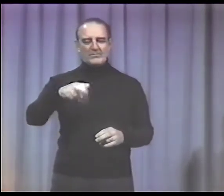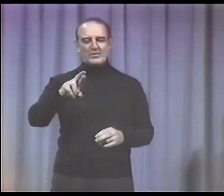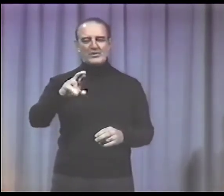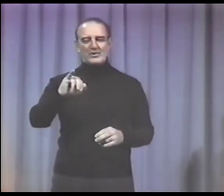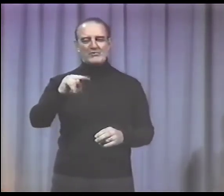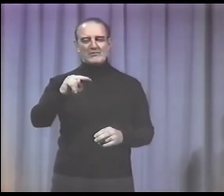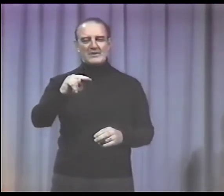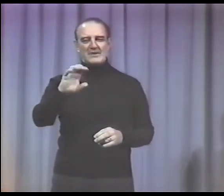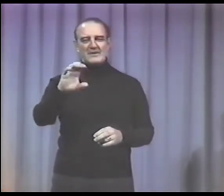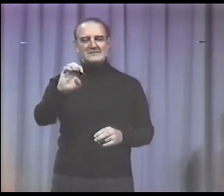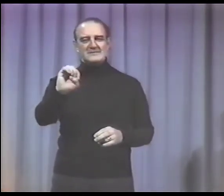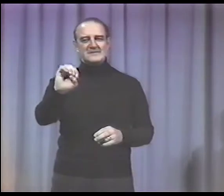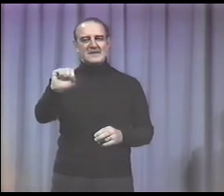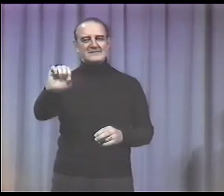She was called the Princess.